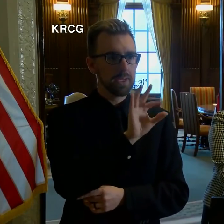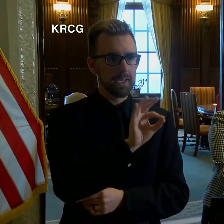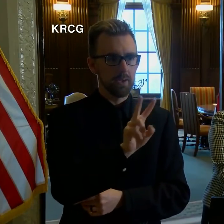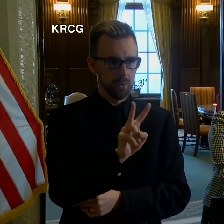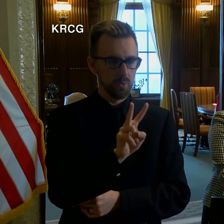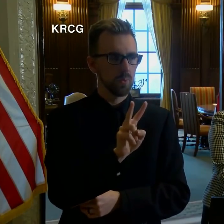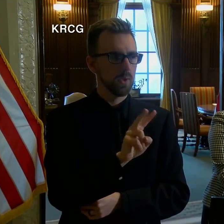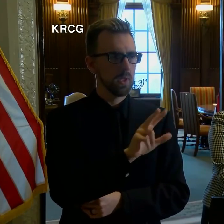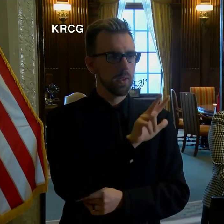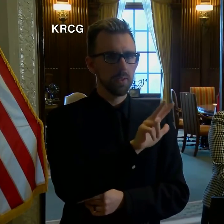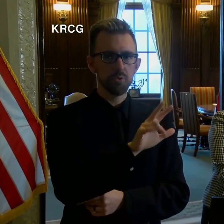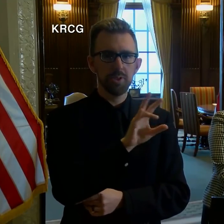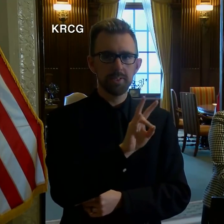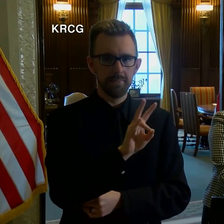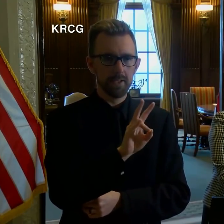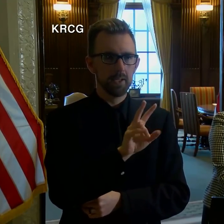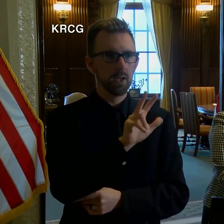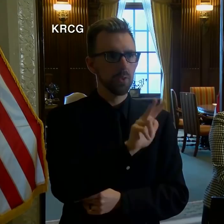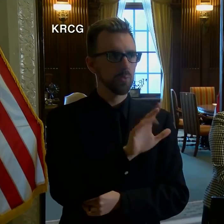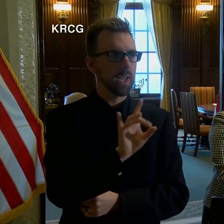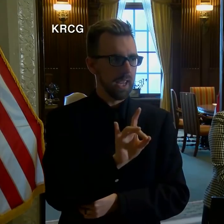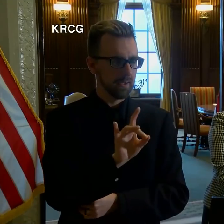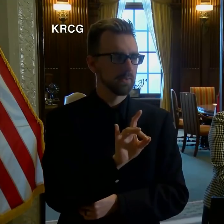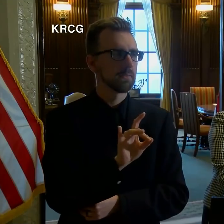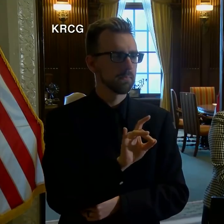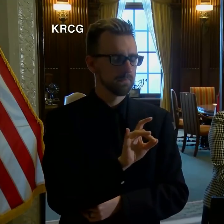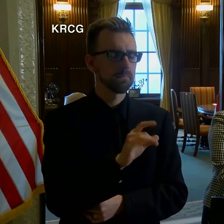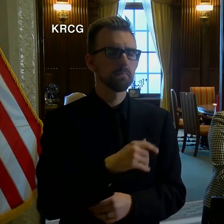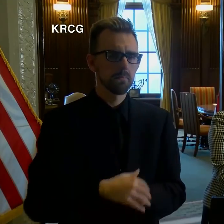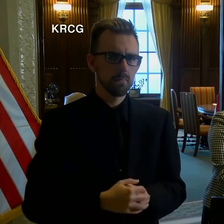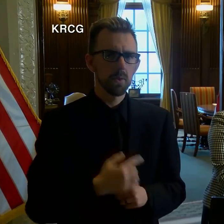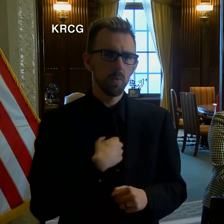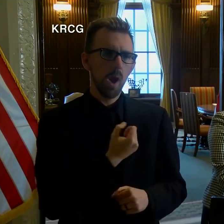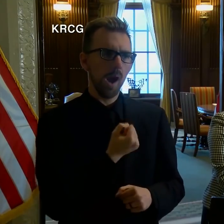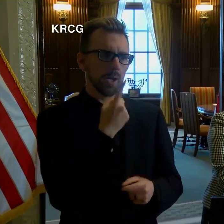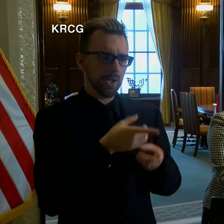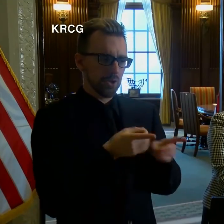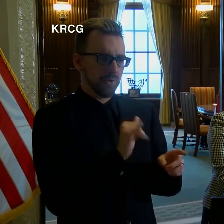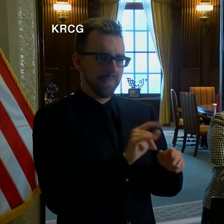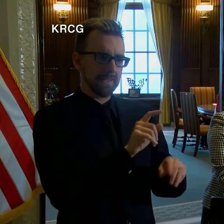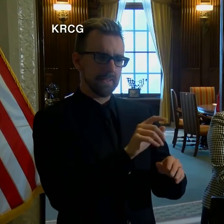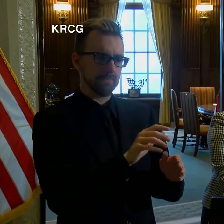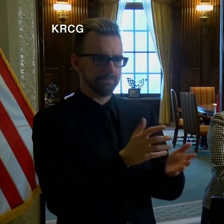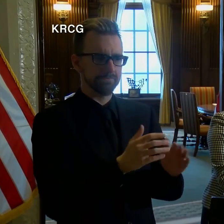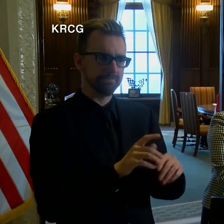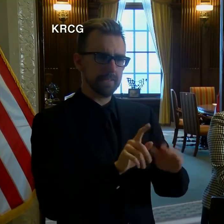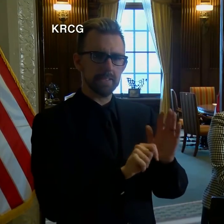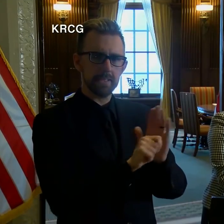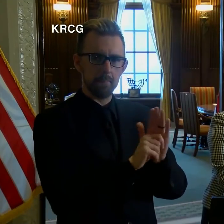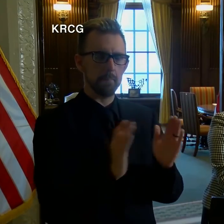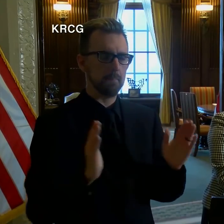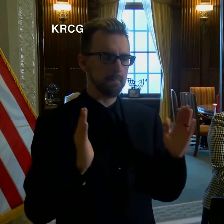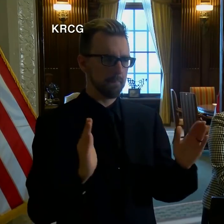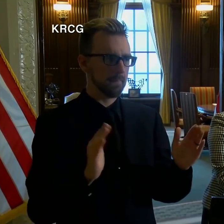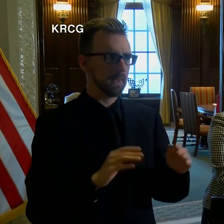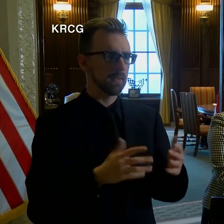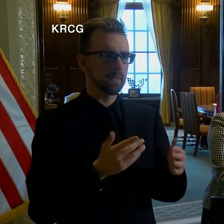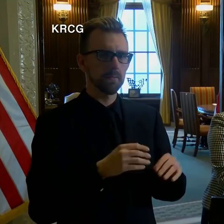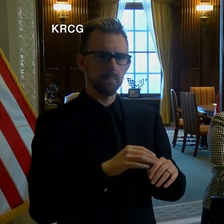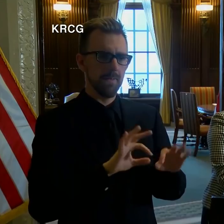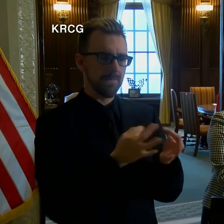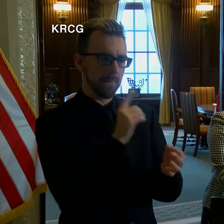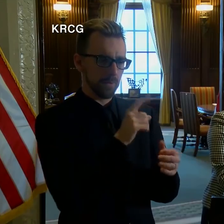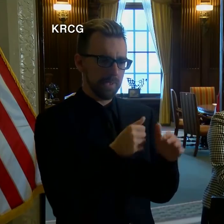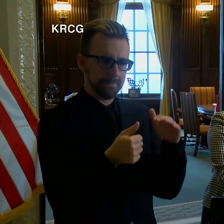-3738. We understand during these time frames families are sheltering close